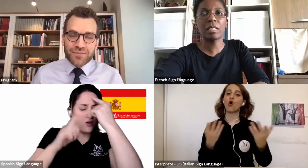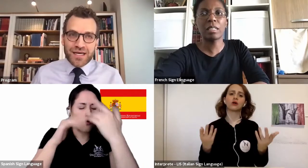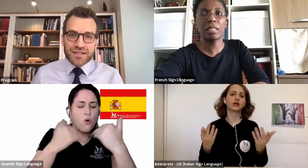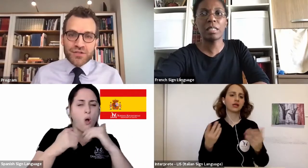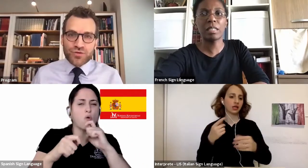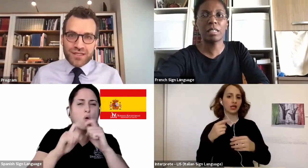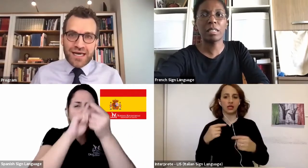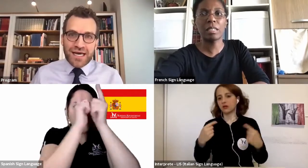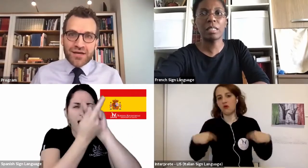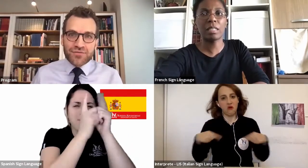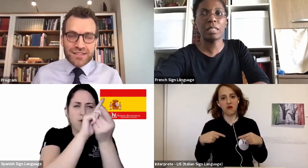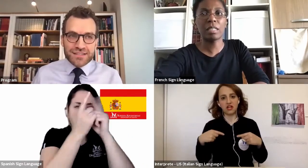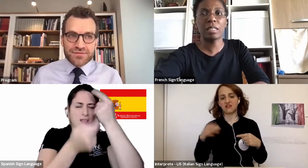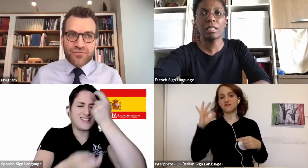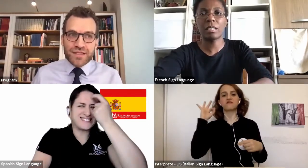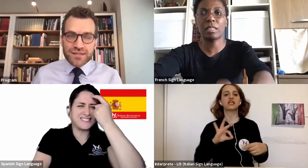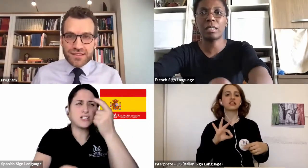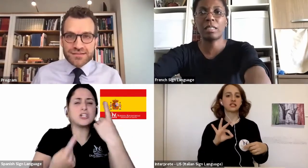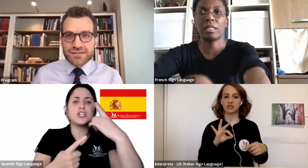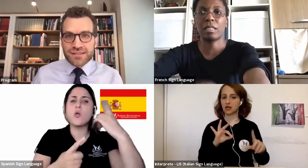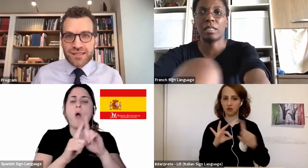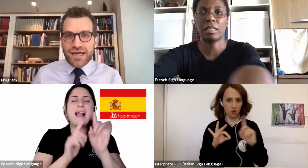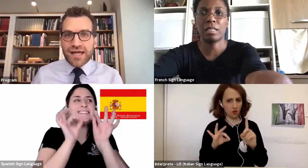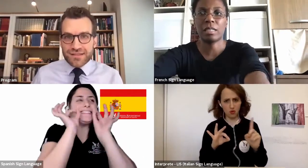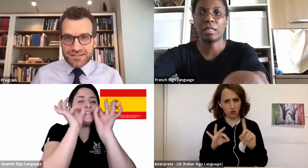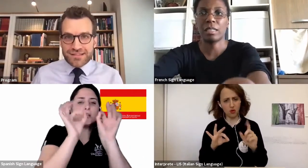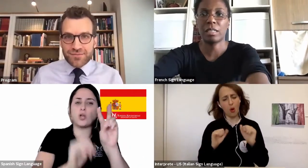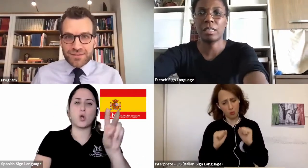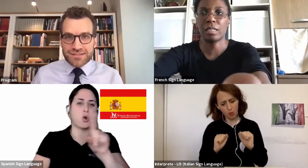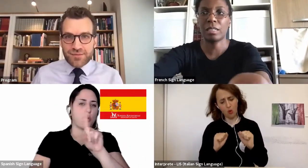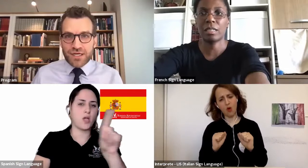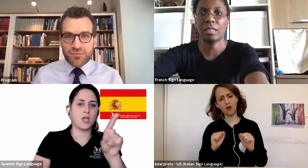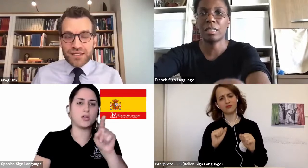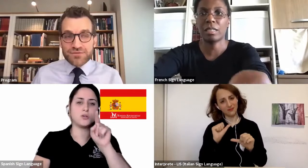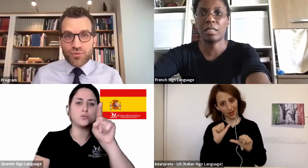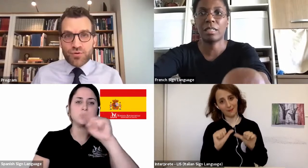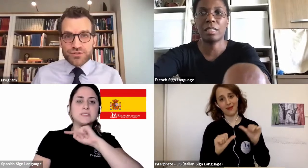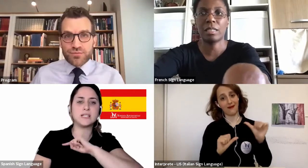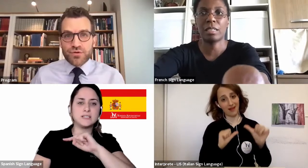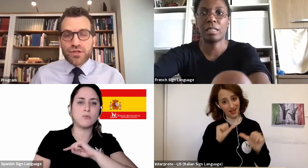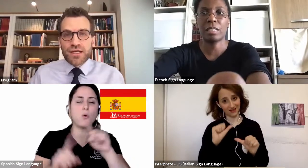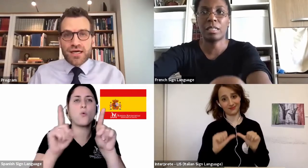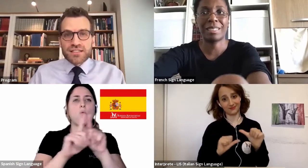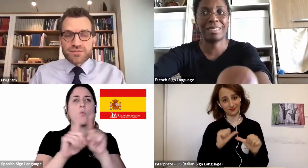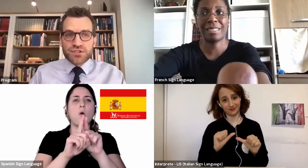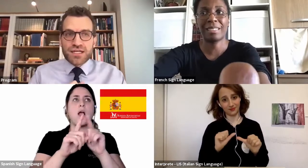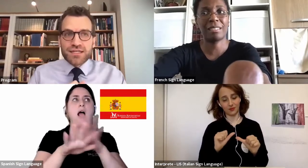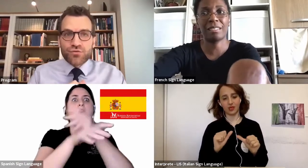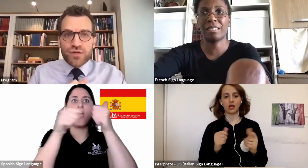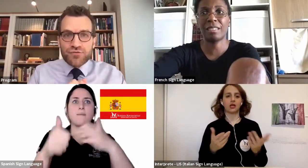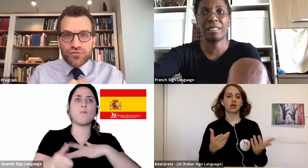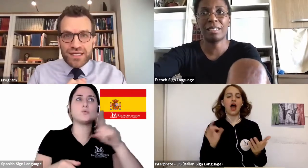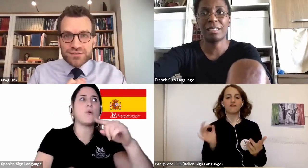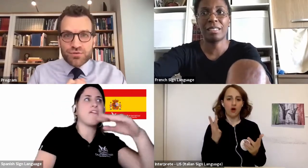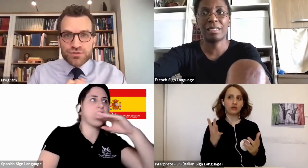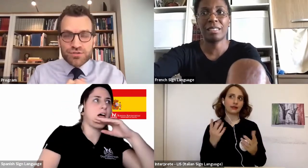And you can have these feelings at the same time. That's very possible. And especially in